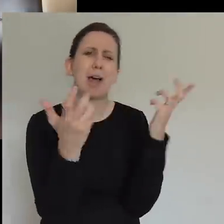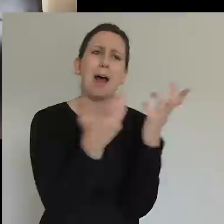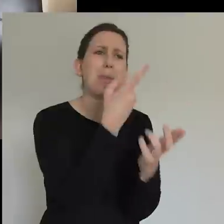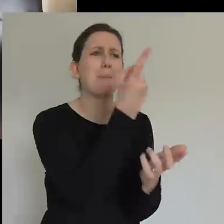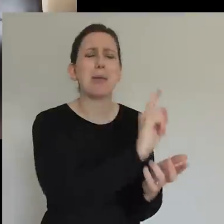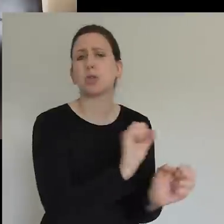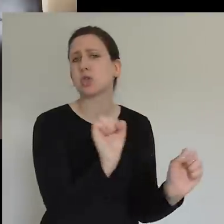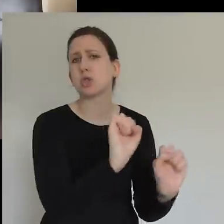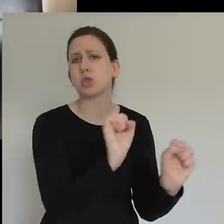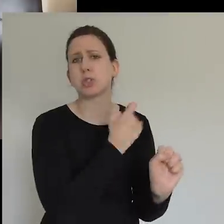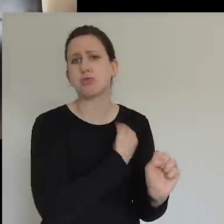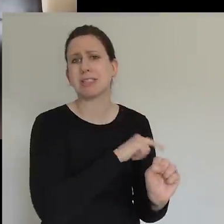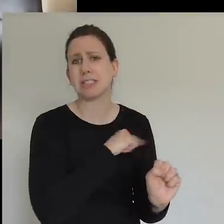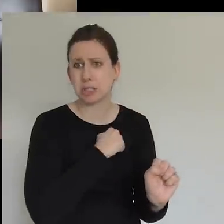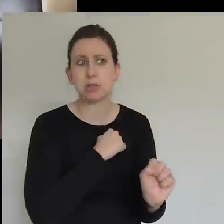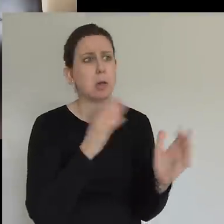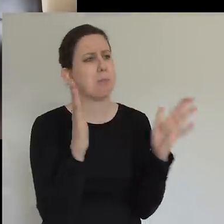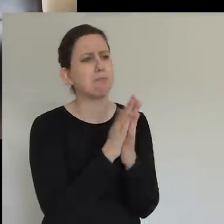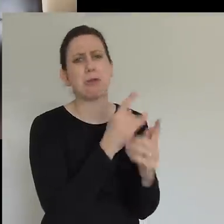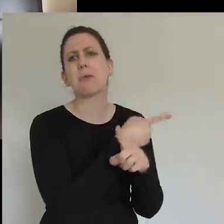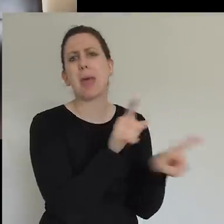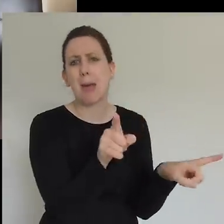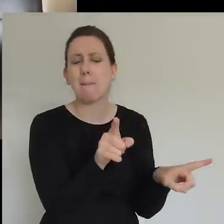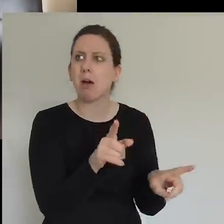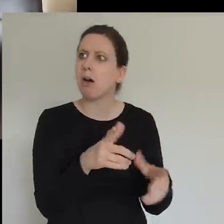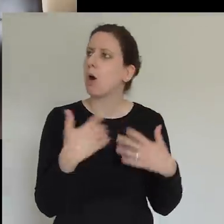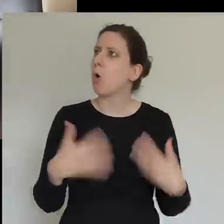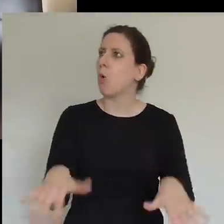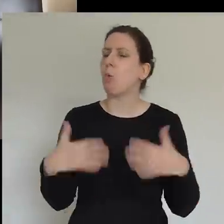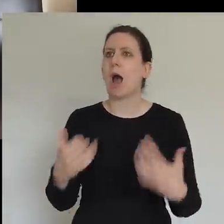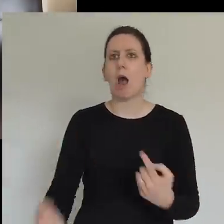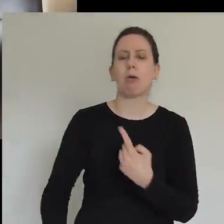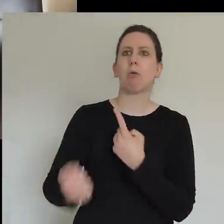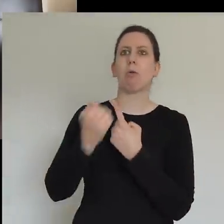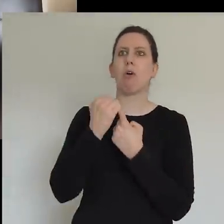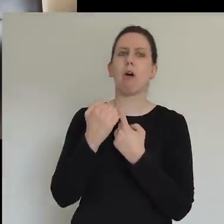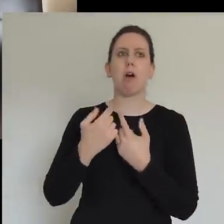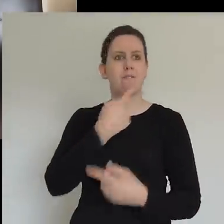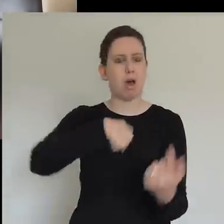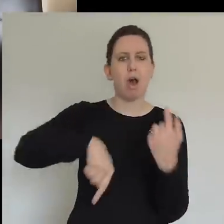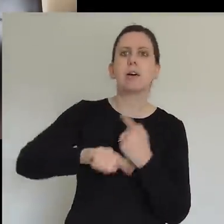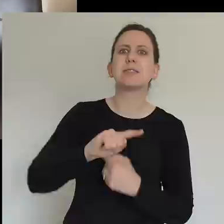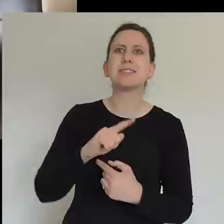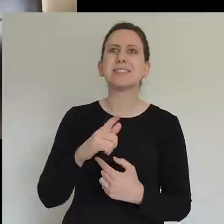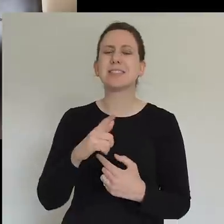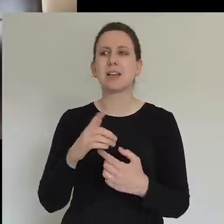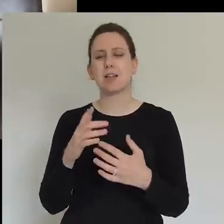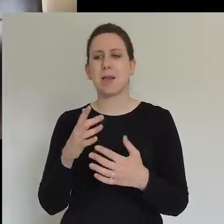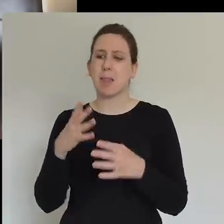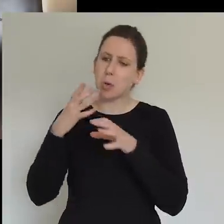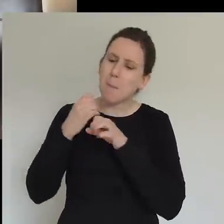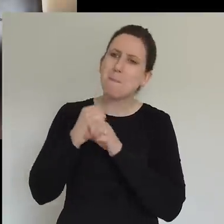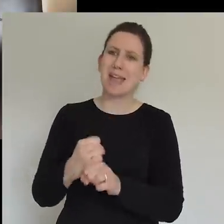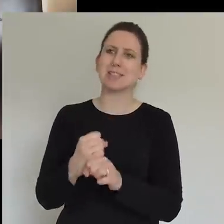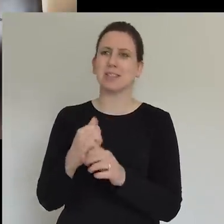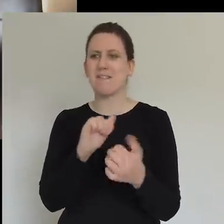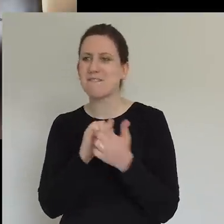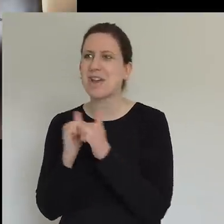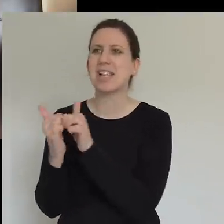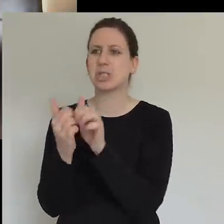commit ourselves to teaching, to fellowship, to the breaking of bread and to prayer? Yeah, I'm so challenged by this bit, Gav, because